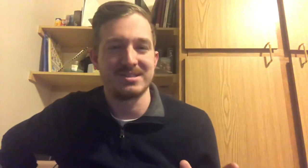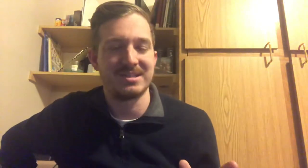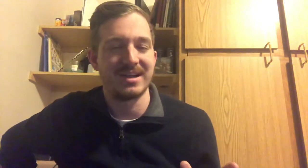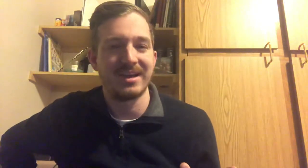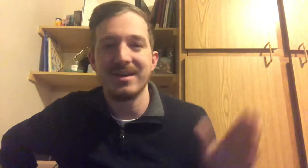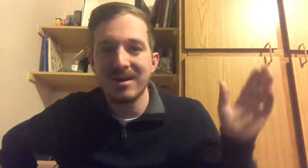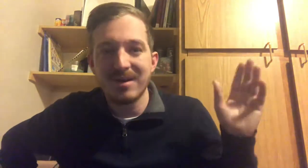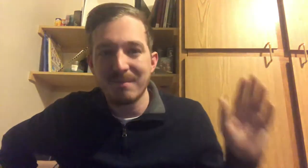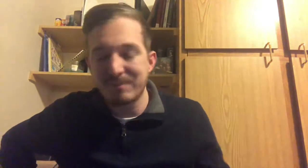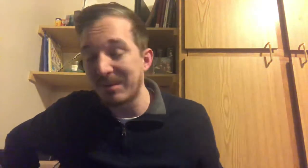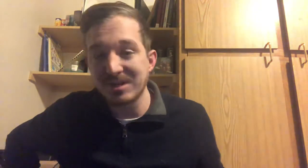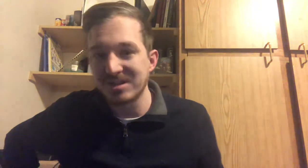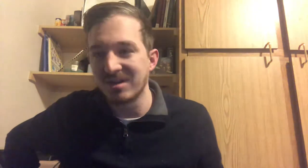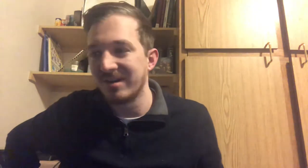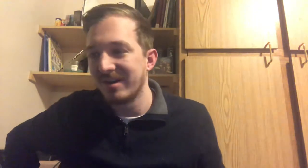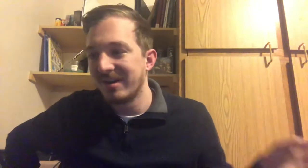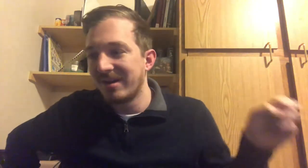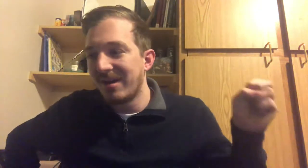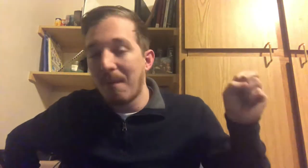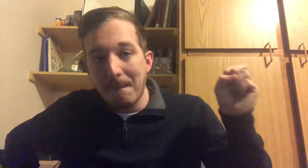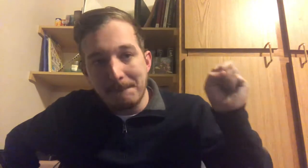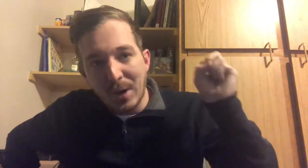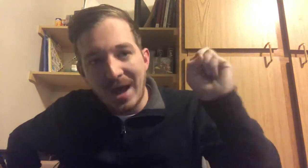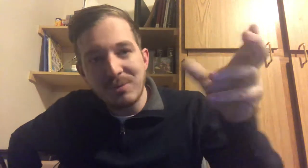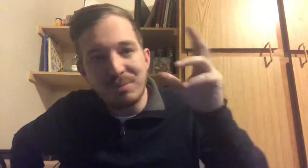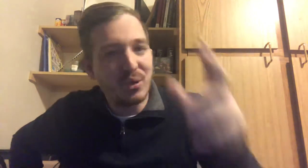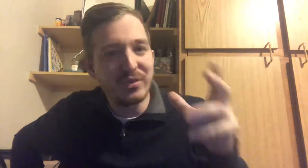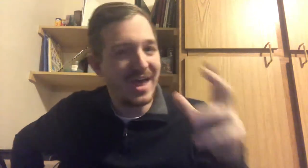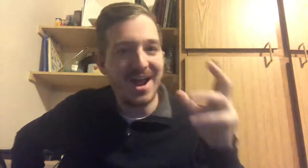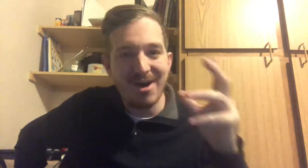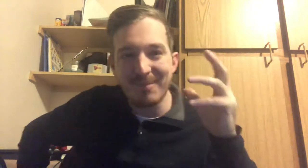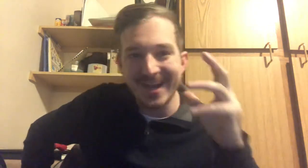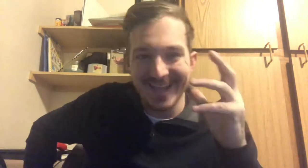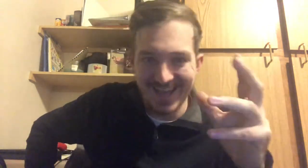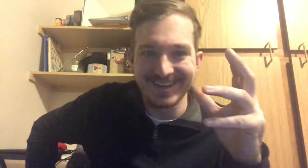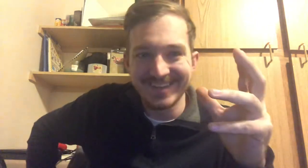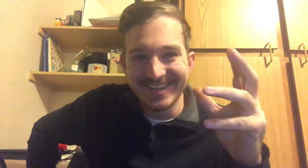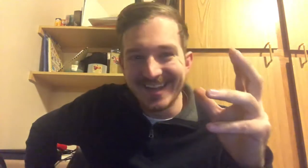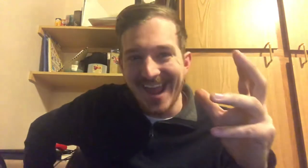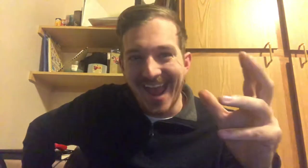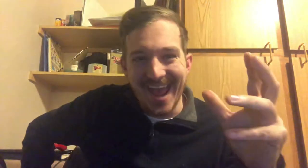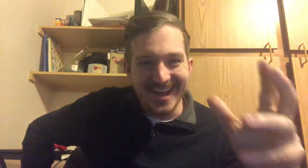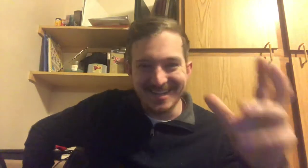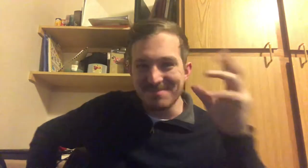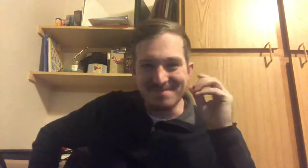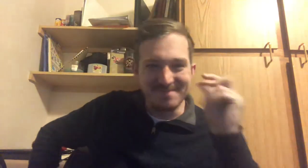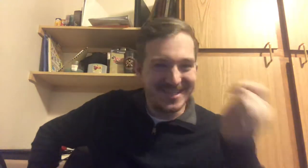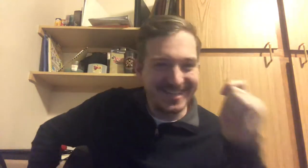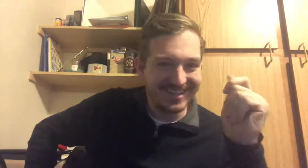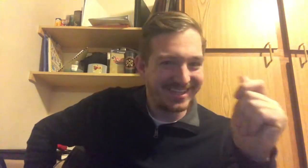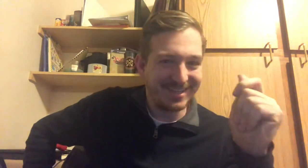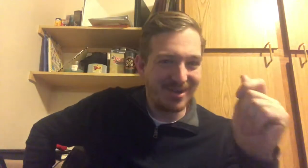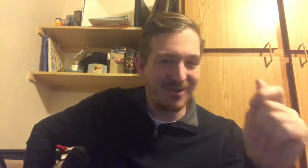today, but I'm not sure. But I would put that on my head, and immediately go,